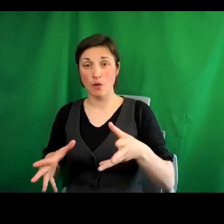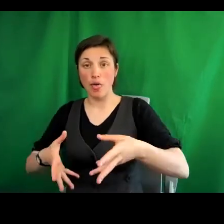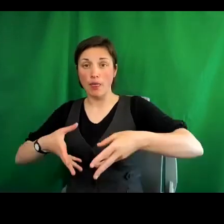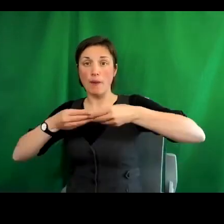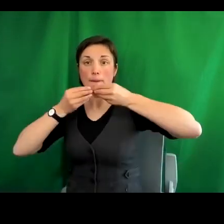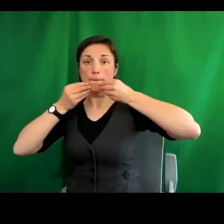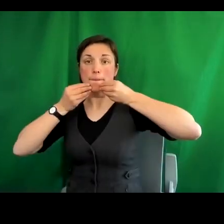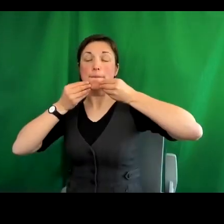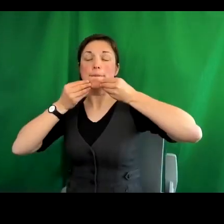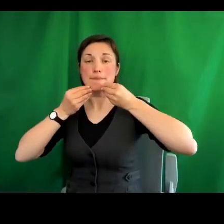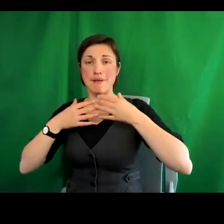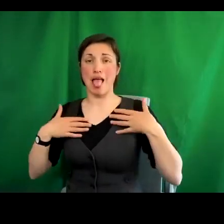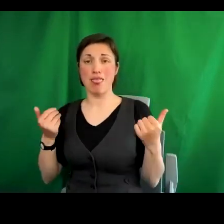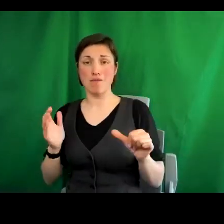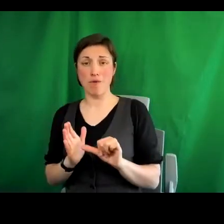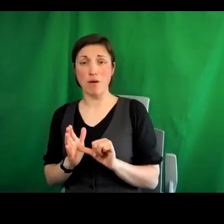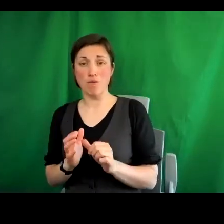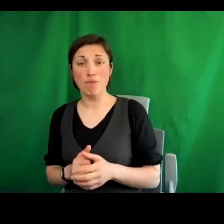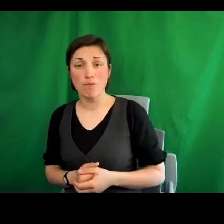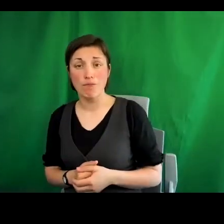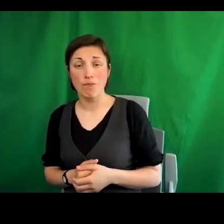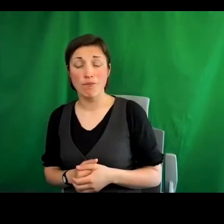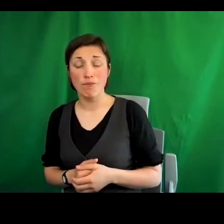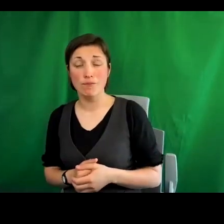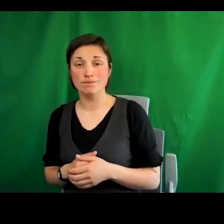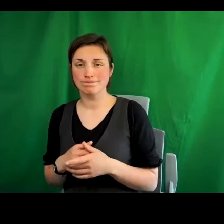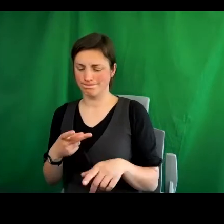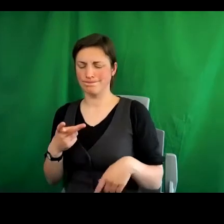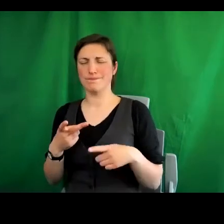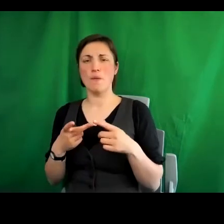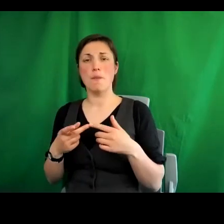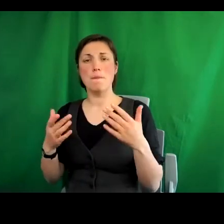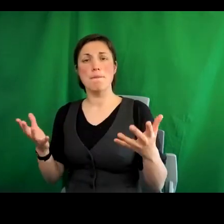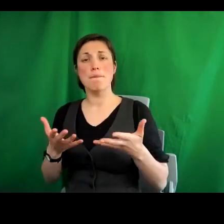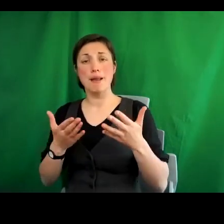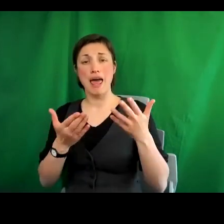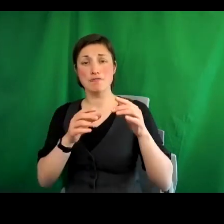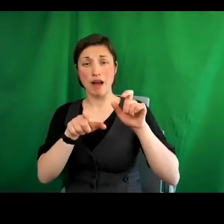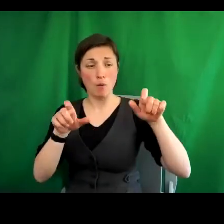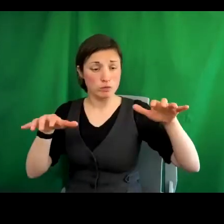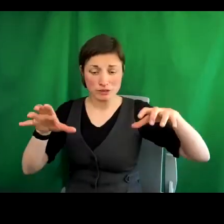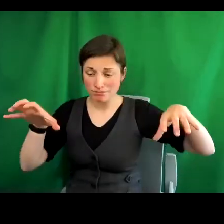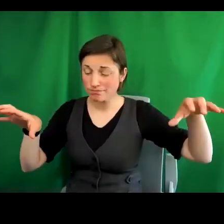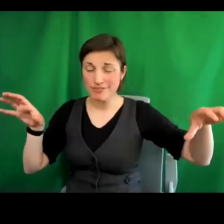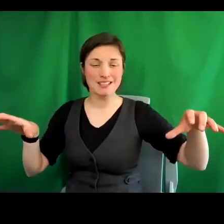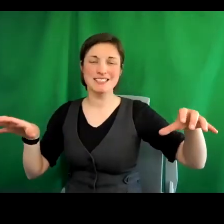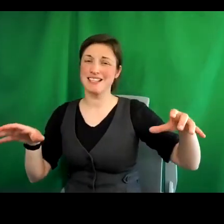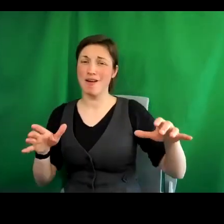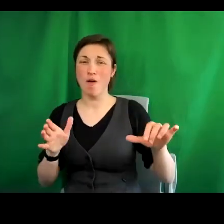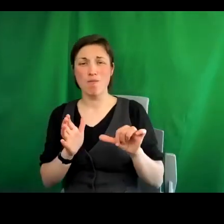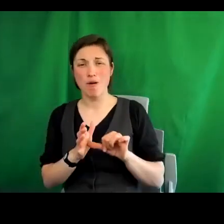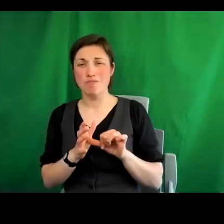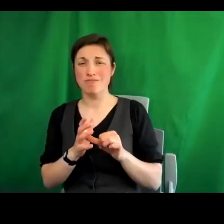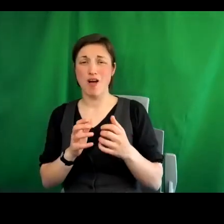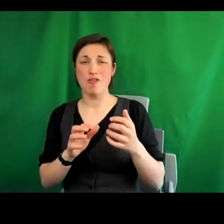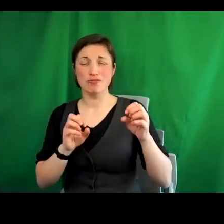There is some antisocial behaviour in the playgrounds for the kids, and constantly there's garbage and broken